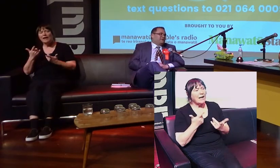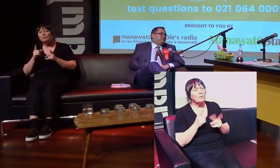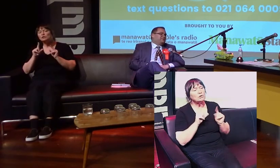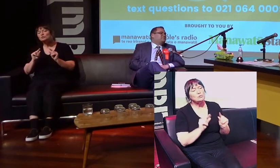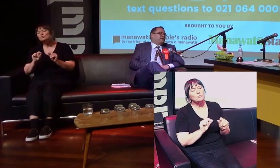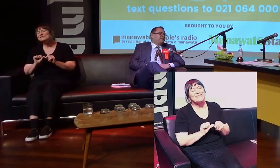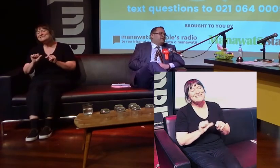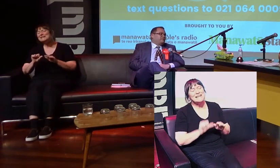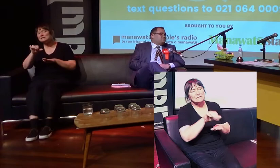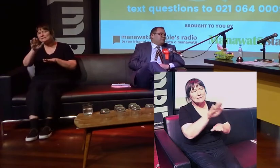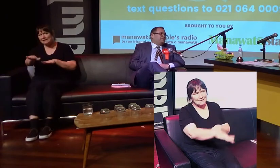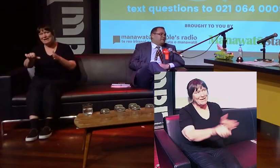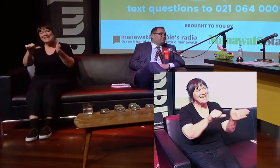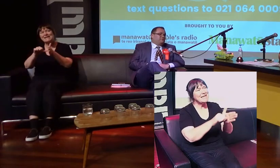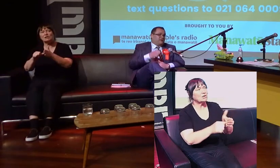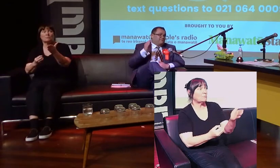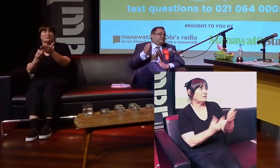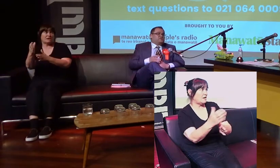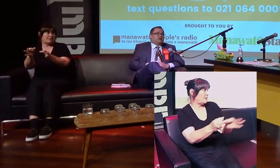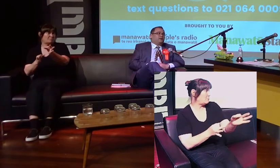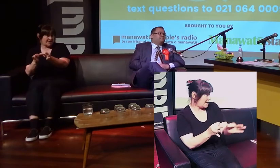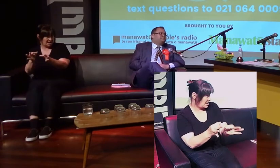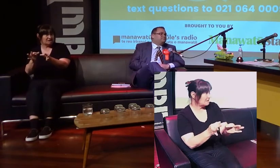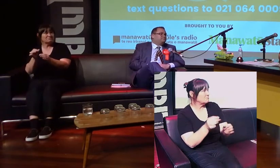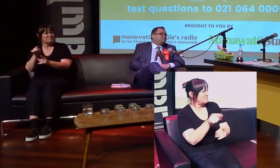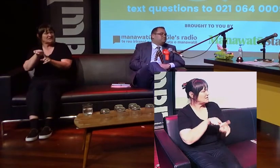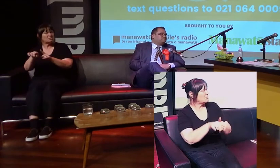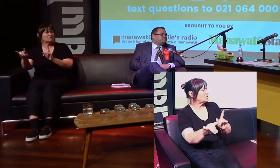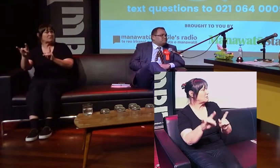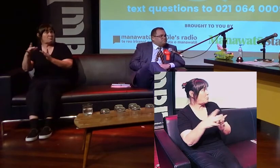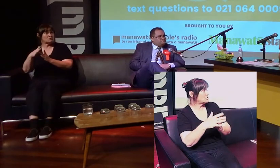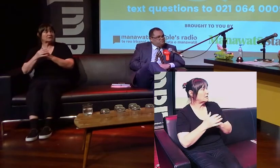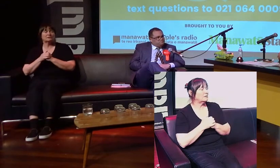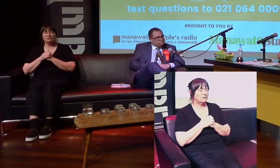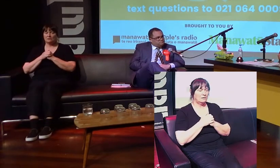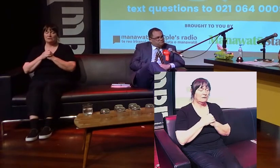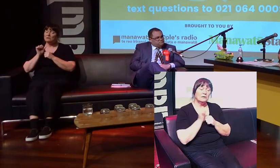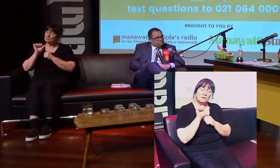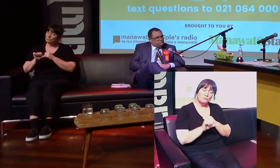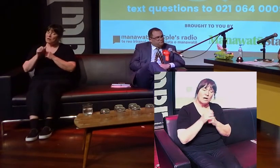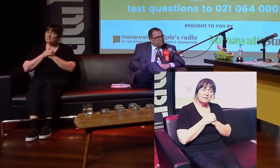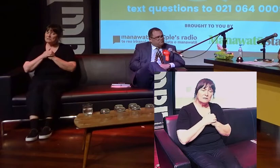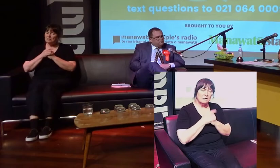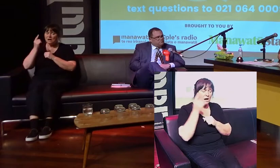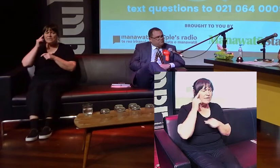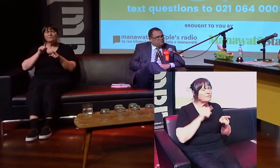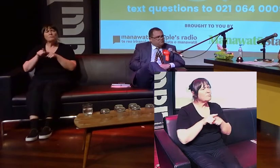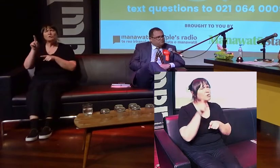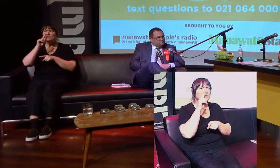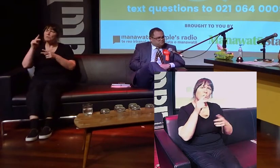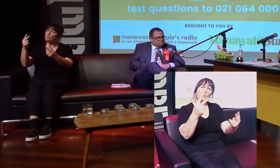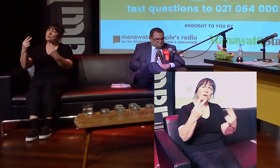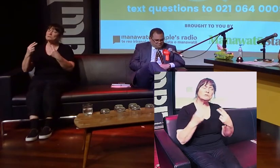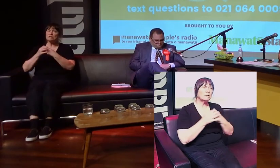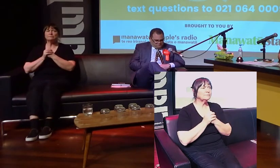Economic development and its planning, that's where we think the advantages lie. It goes without saying, I think for most people in this audience,